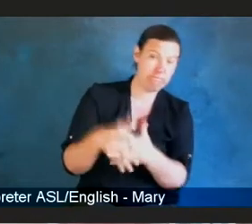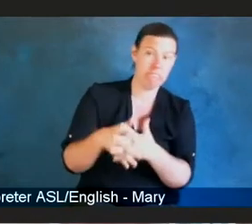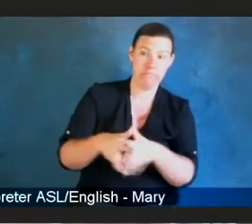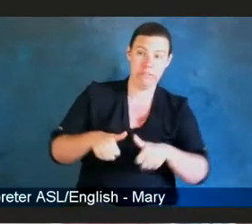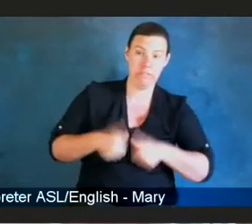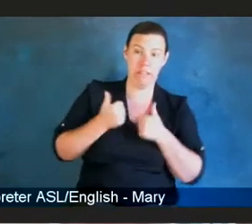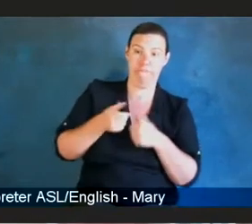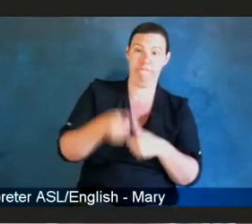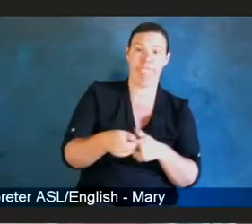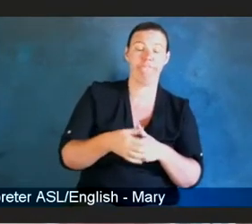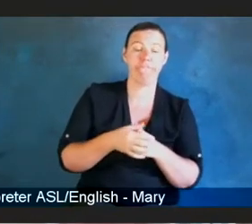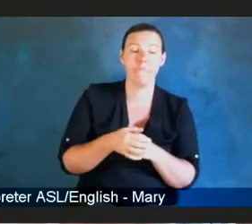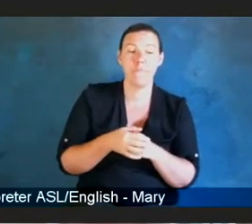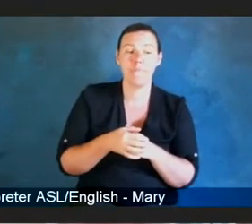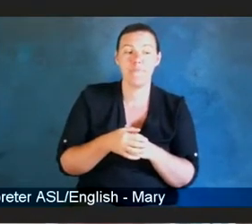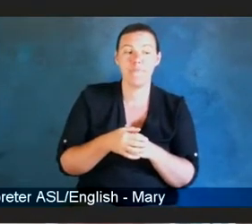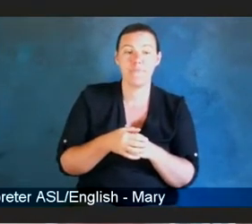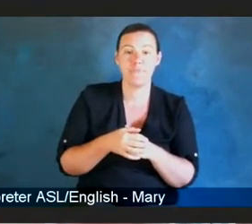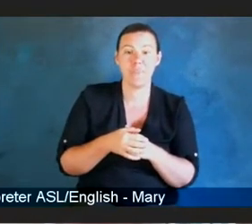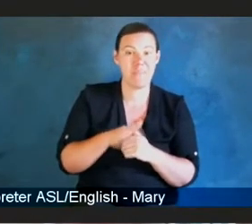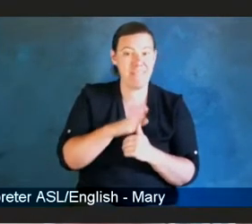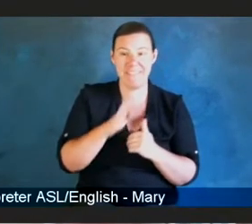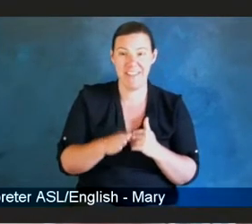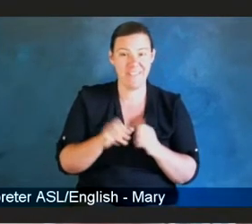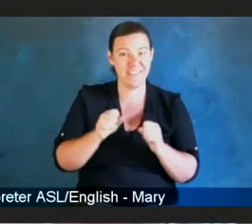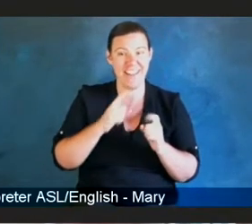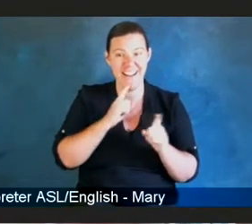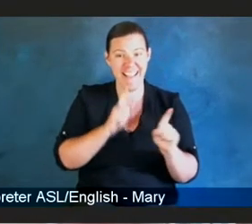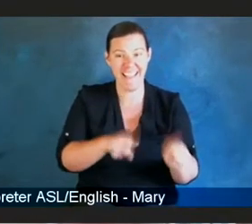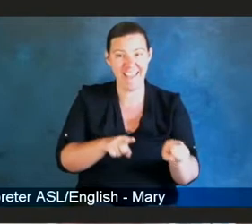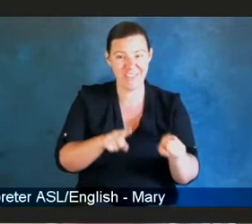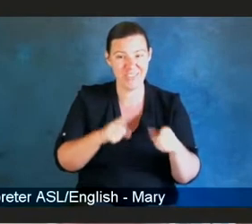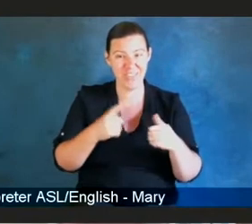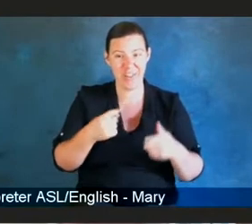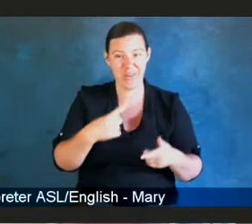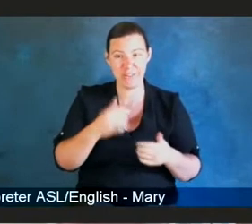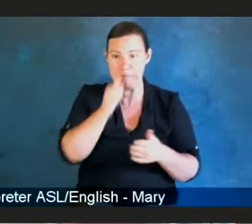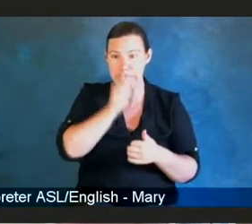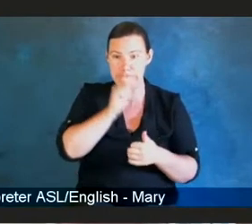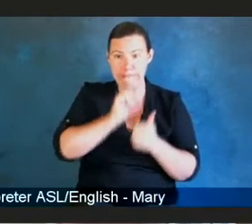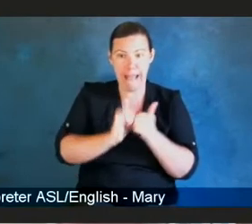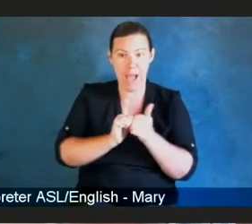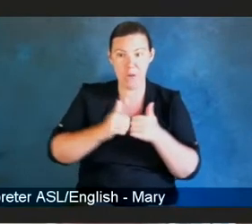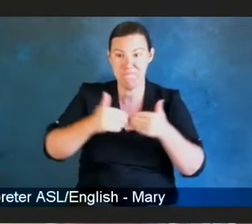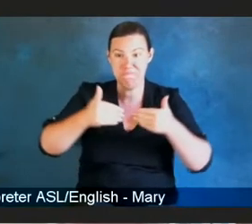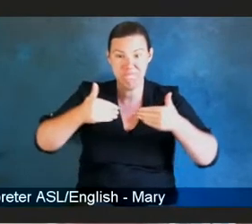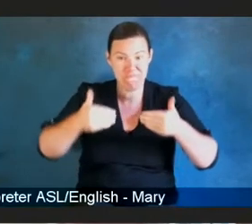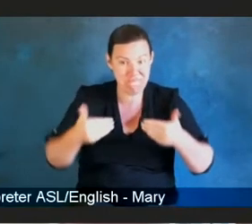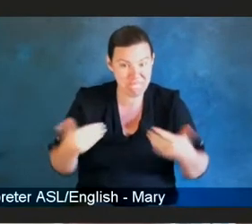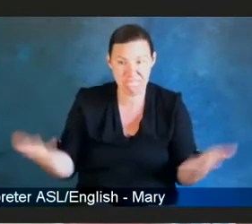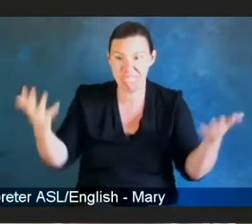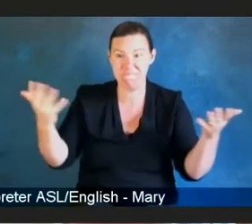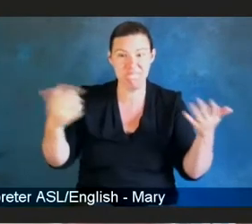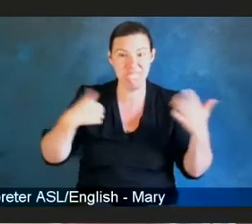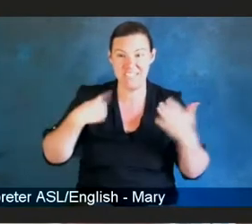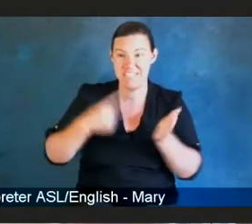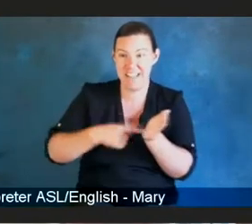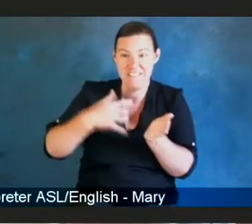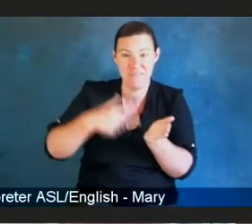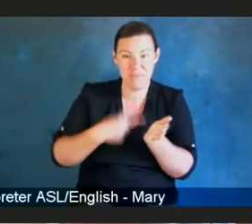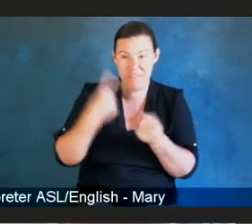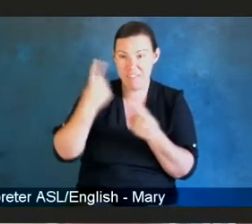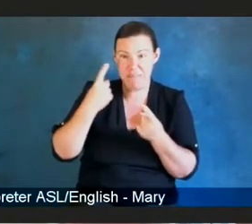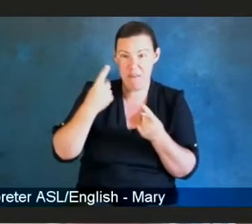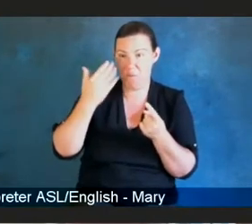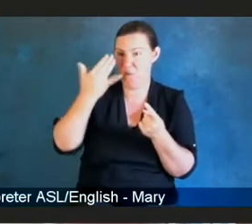to come up with an answer to that question, you know. It's just something I think about every so often is, why am